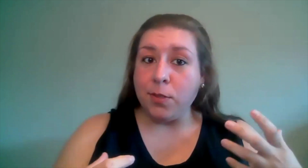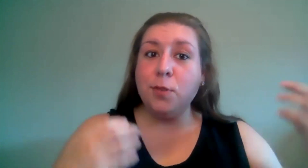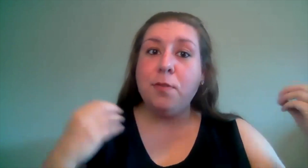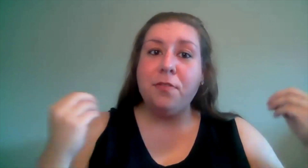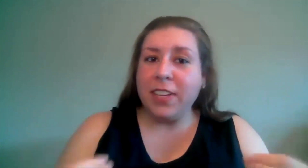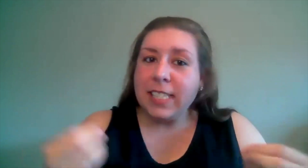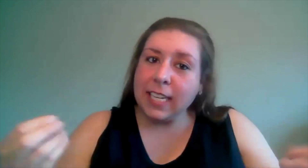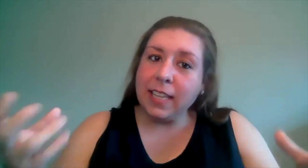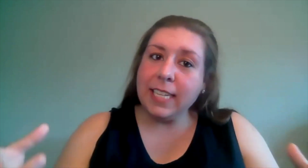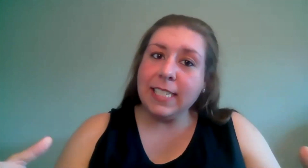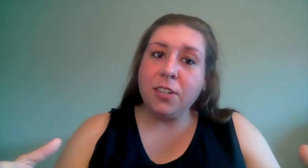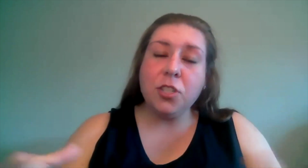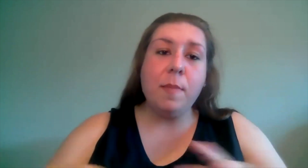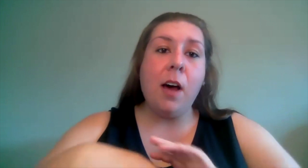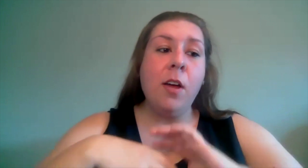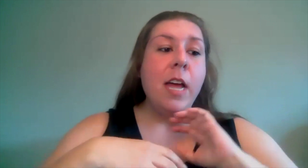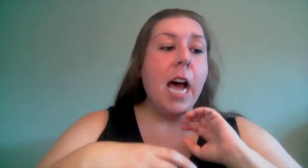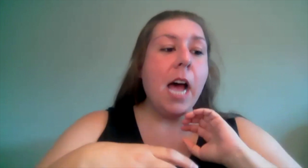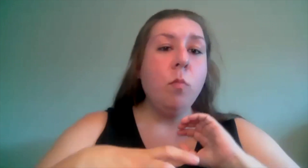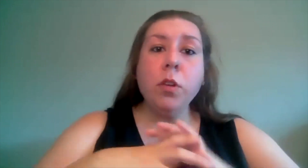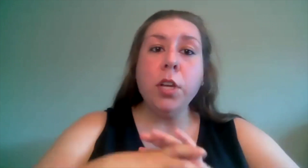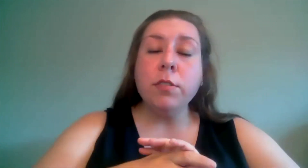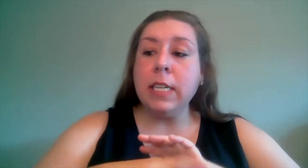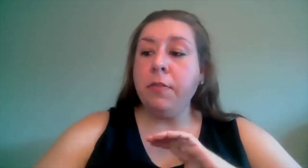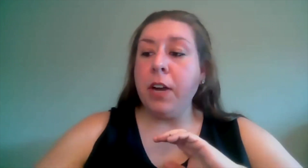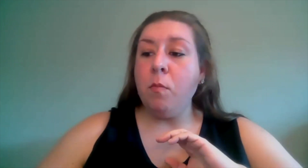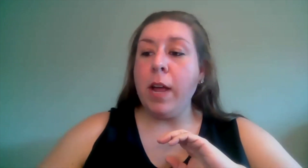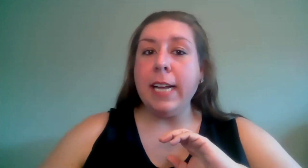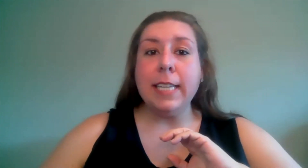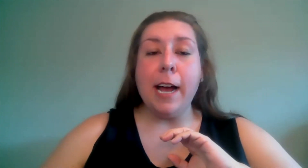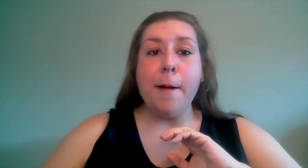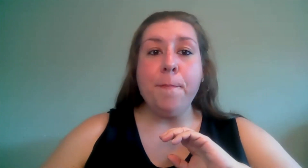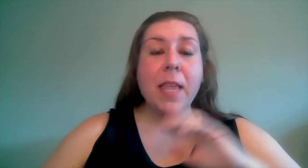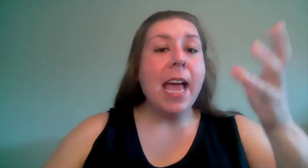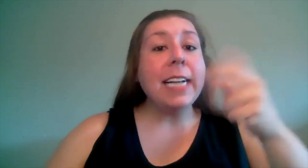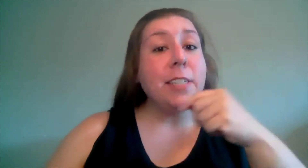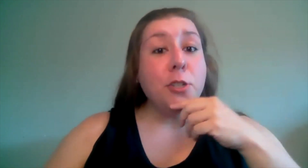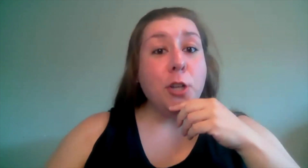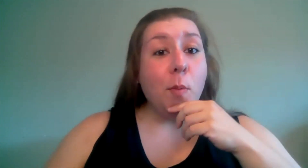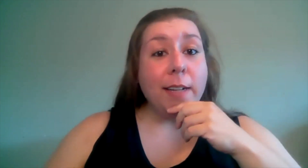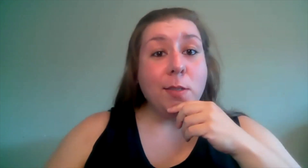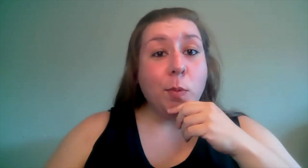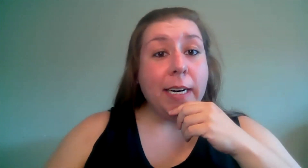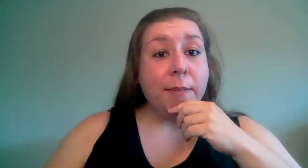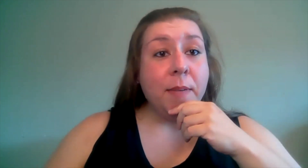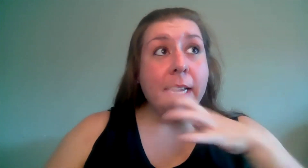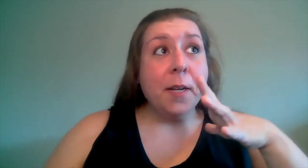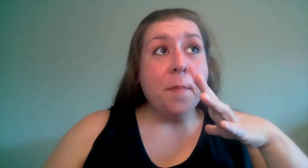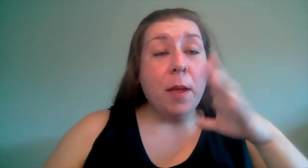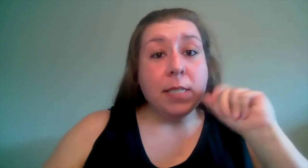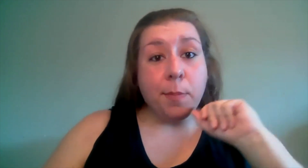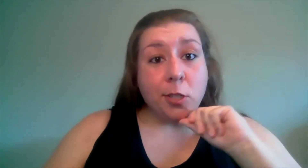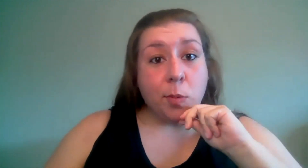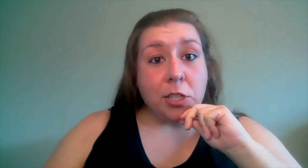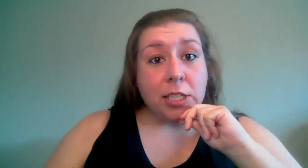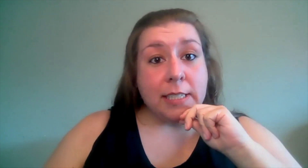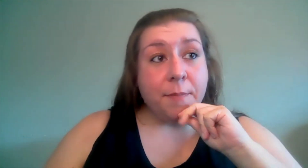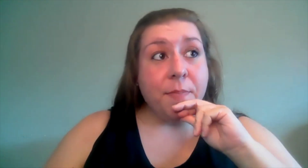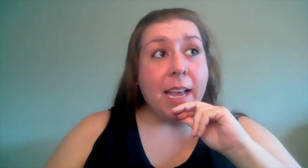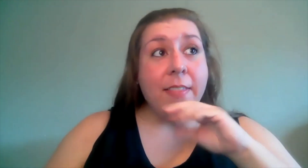to physically stage them out and we'll use different ways um i did a show once where it was a bunch of witches and